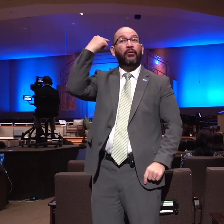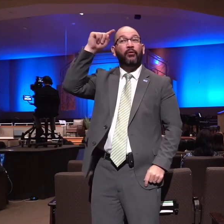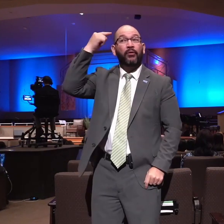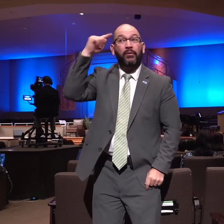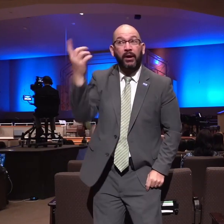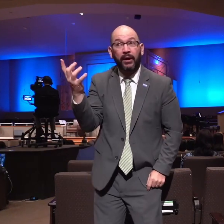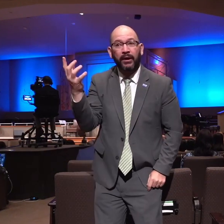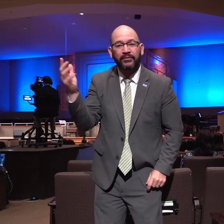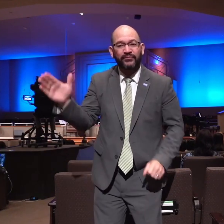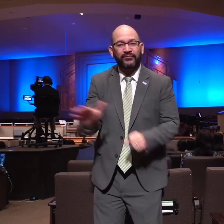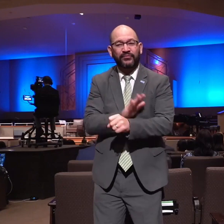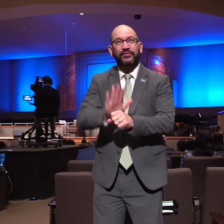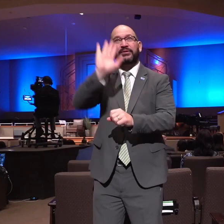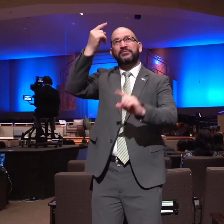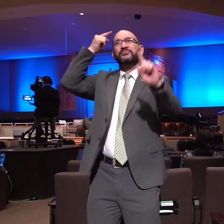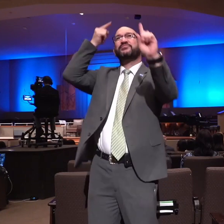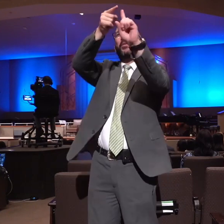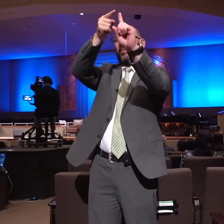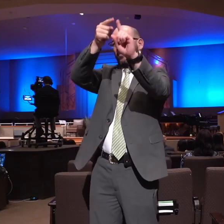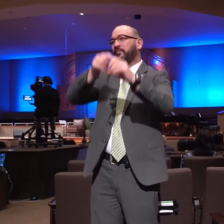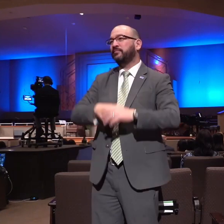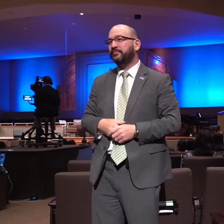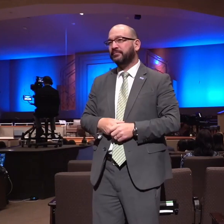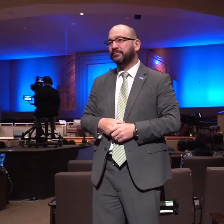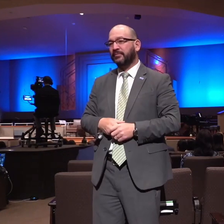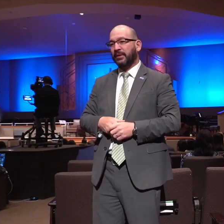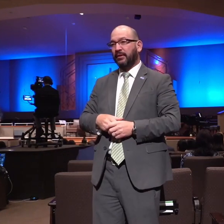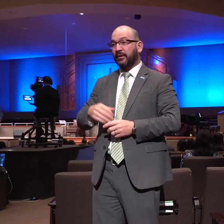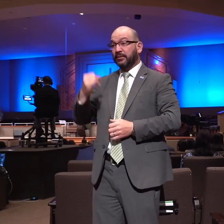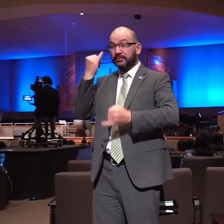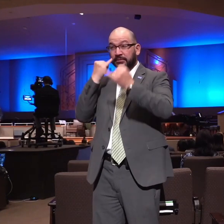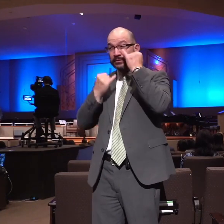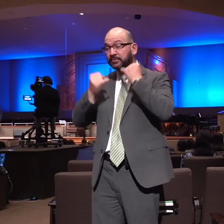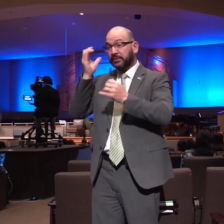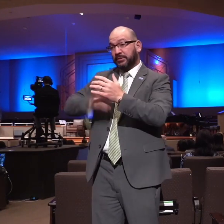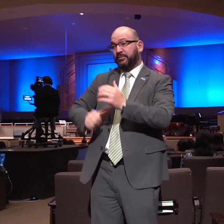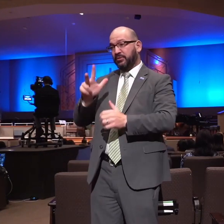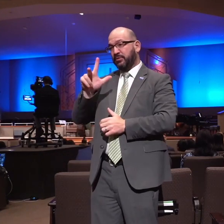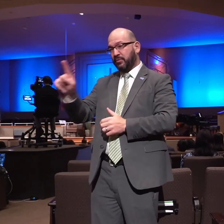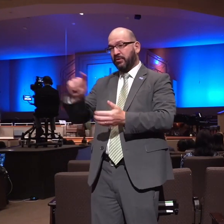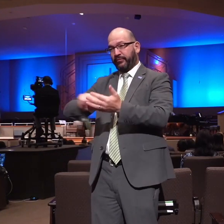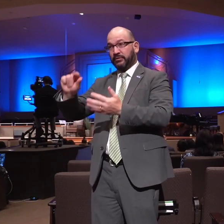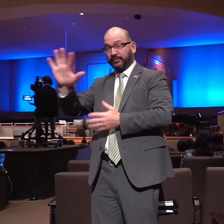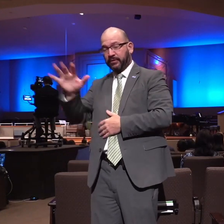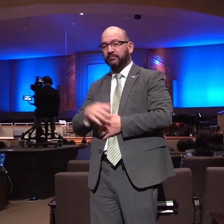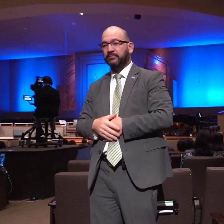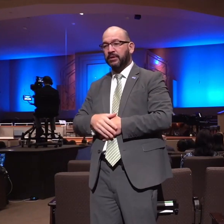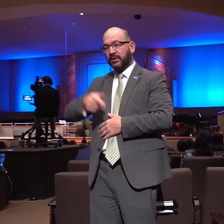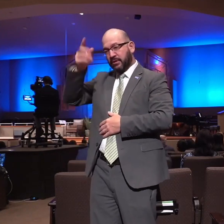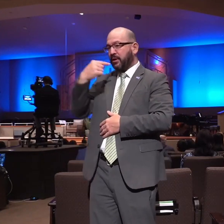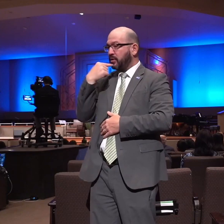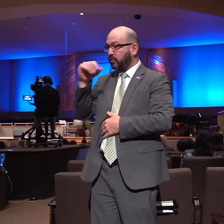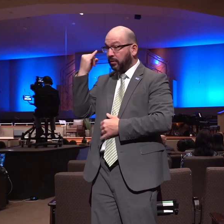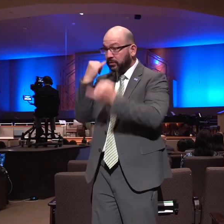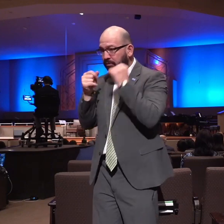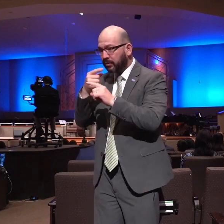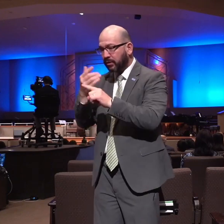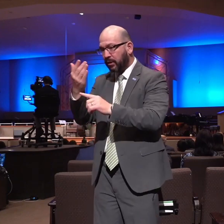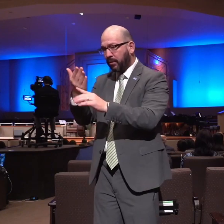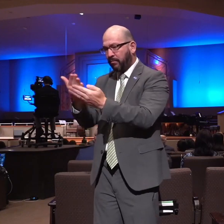has for us in Jeremiah chapter 1 in verse 5 God said to Jeremiah before I formed thee in